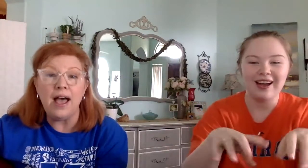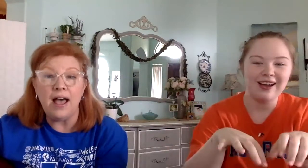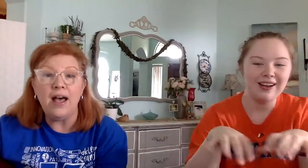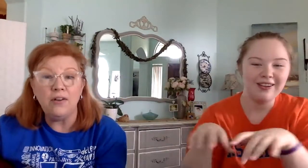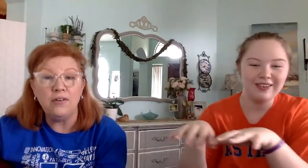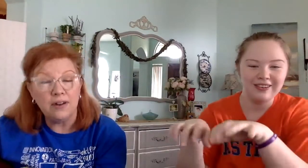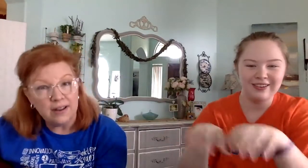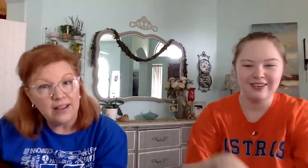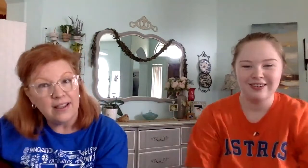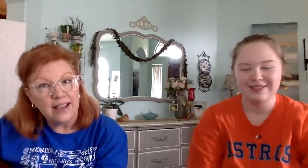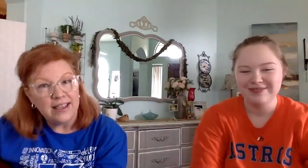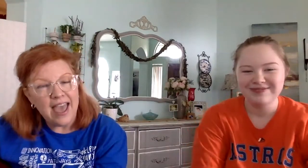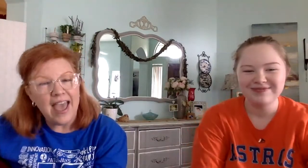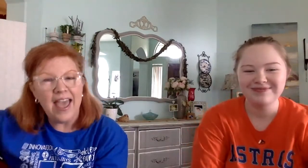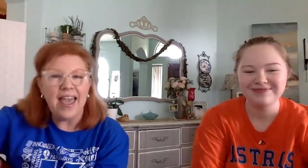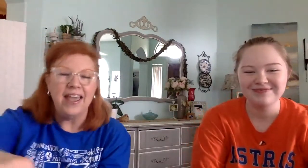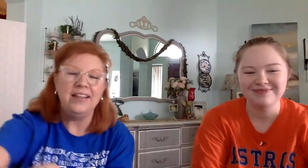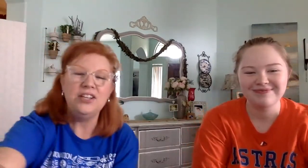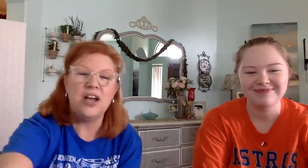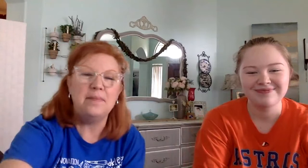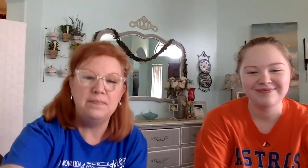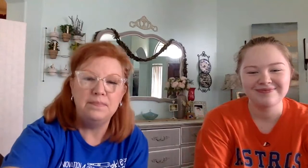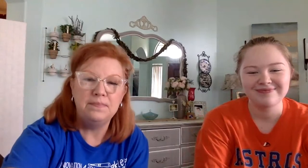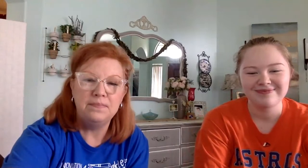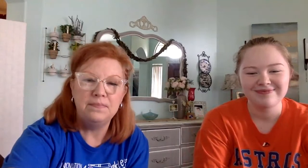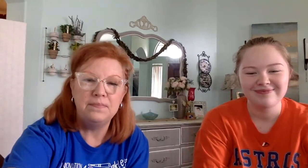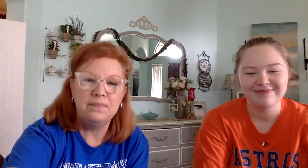And that egg, the Yay! Good job. .